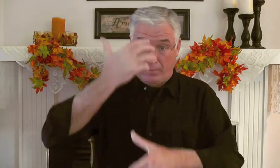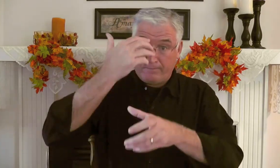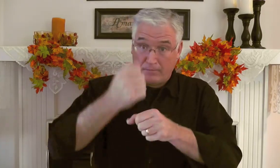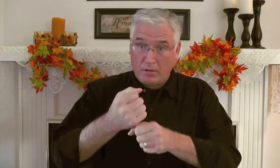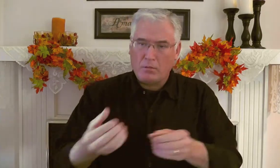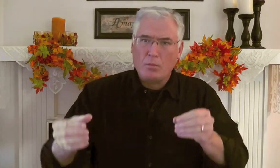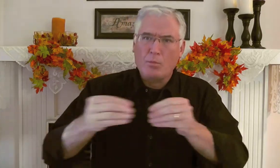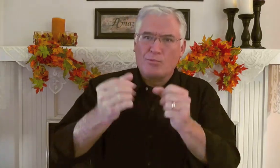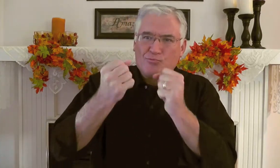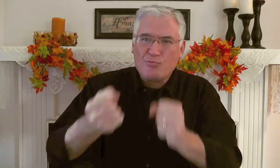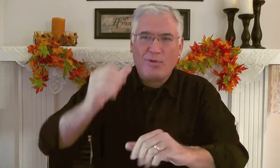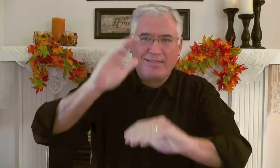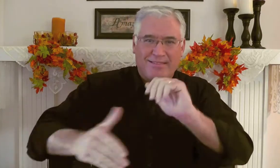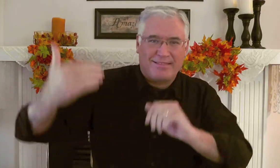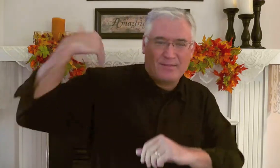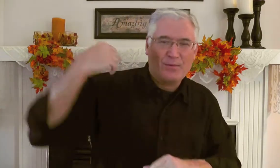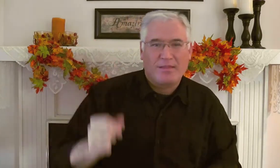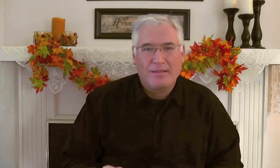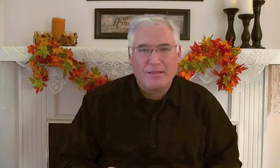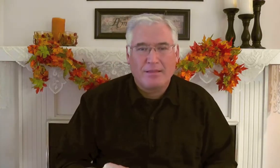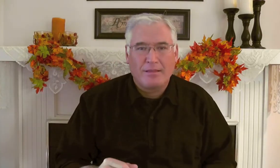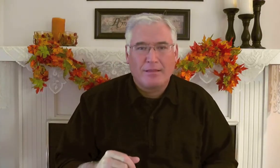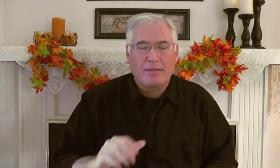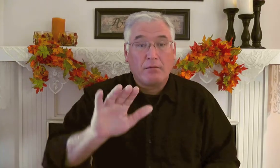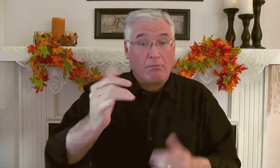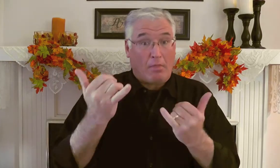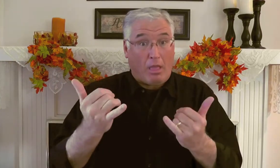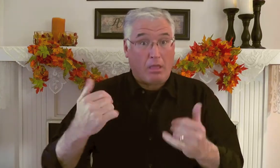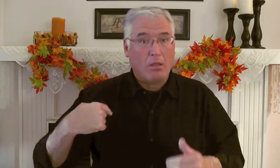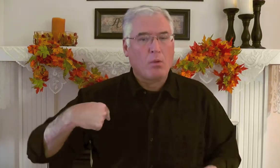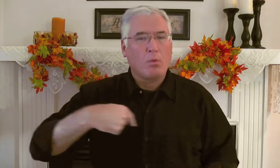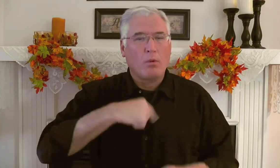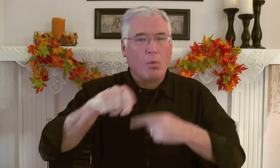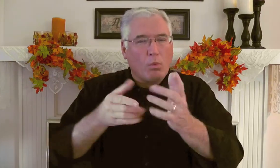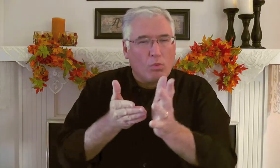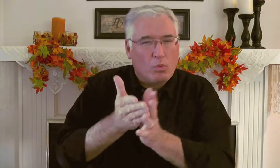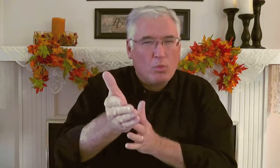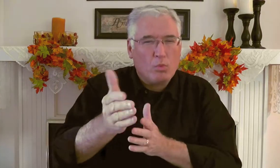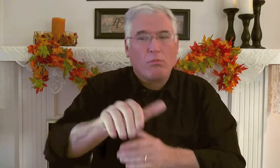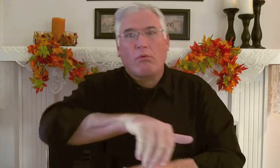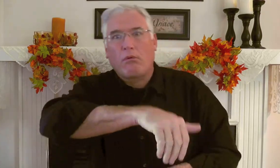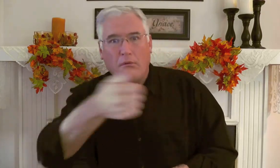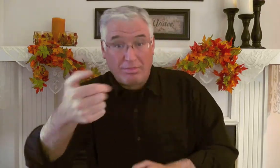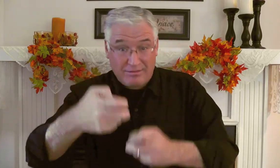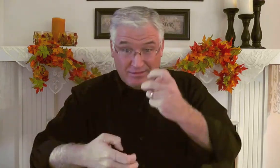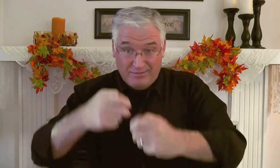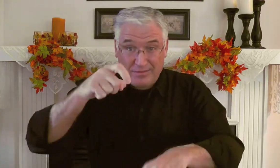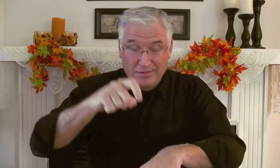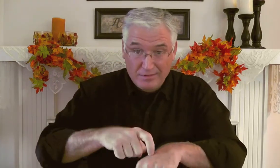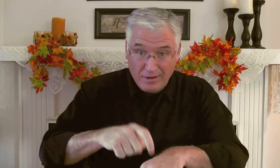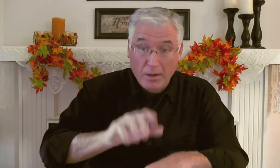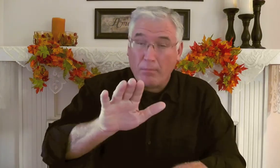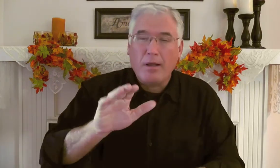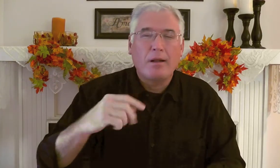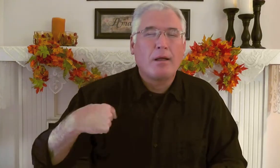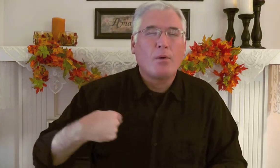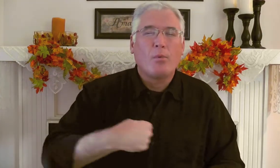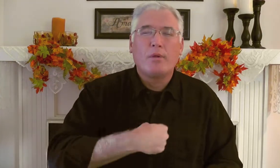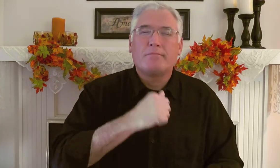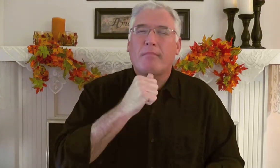noticed that our faith became stronger. Now, we're going through another difficult time.